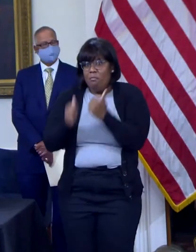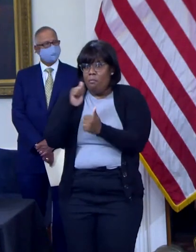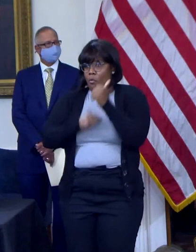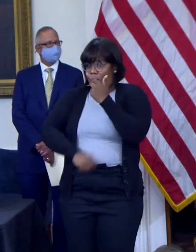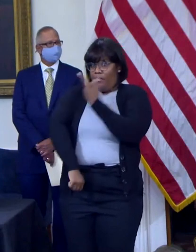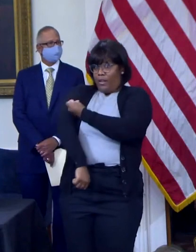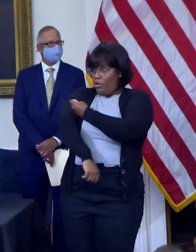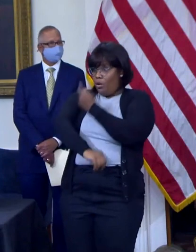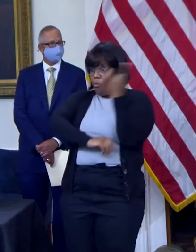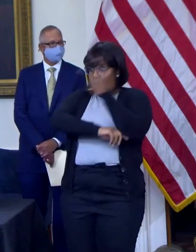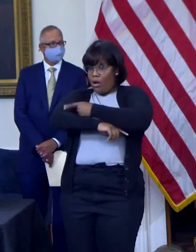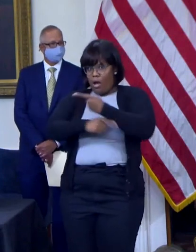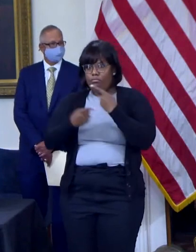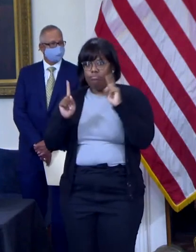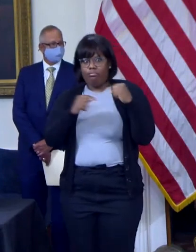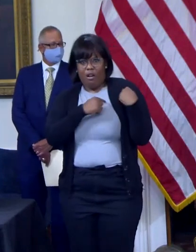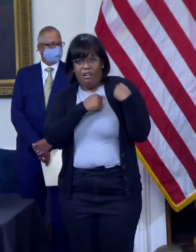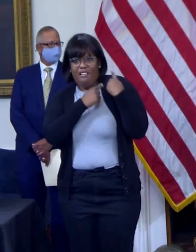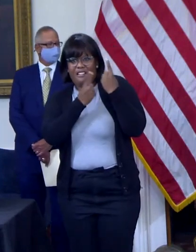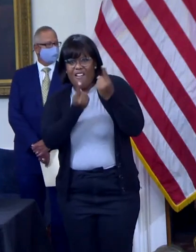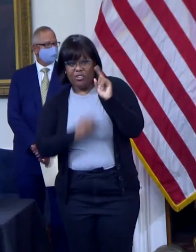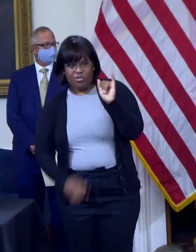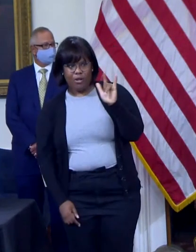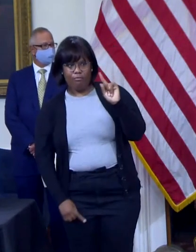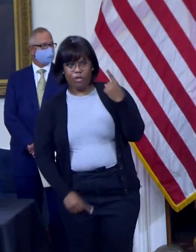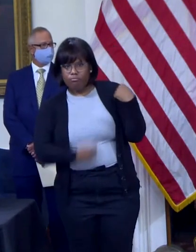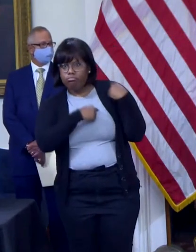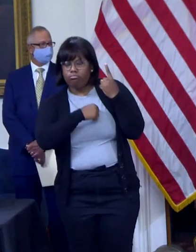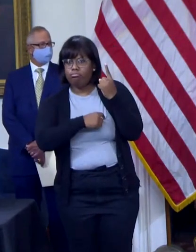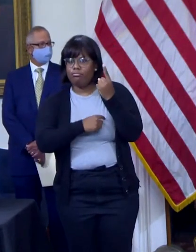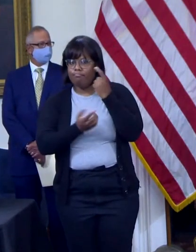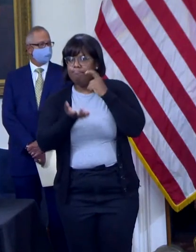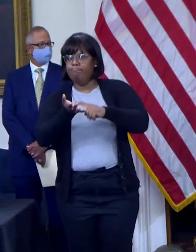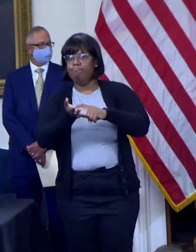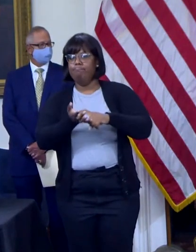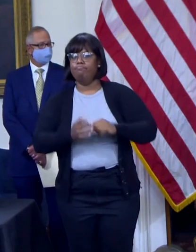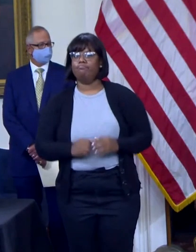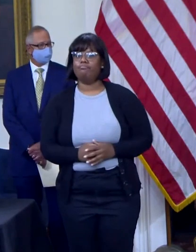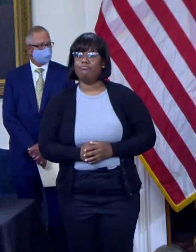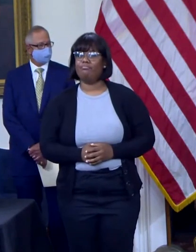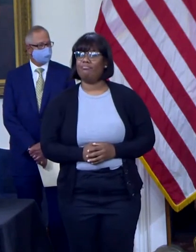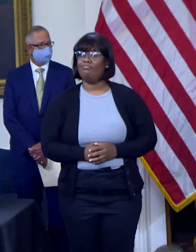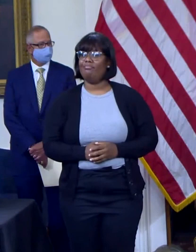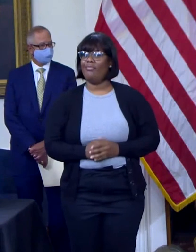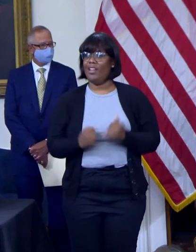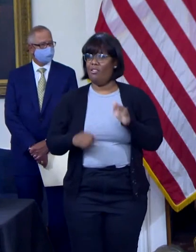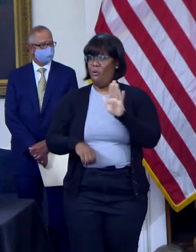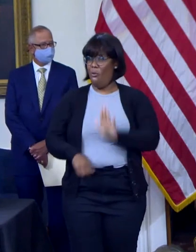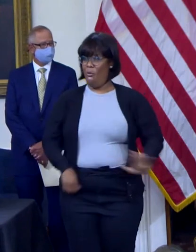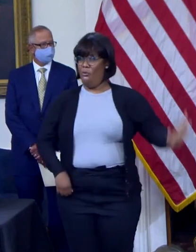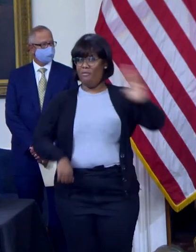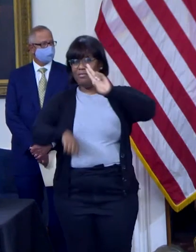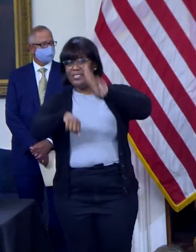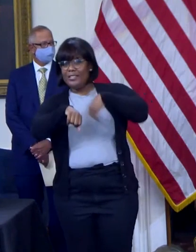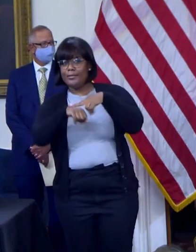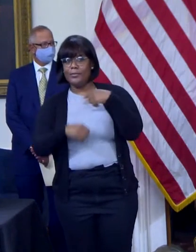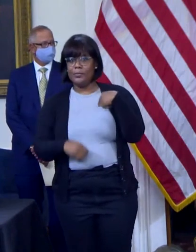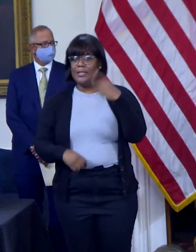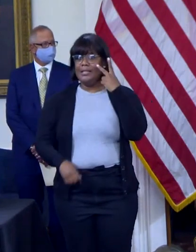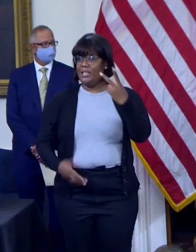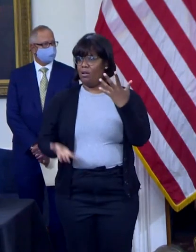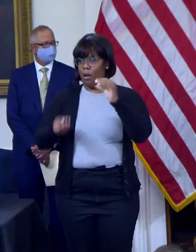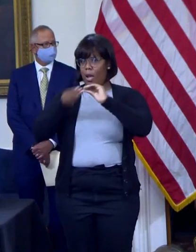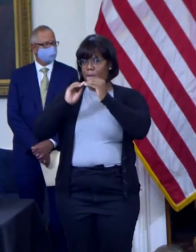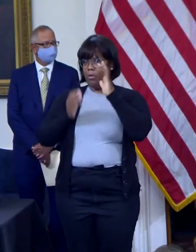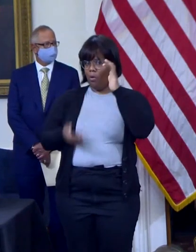As one of the nation's most vaccinated states, both our case rate and our positivity rate are among the lowest in America,